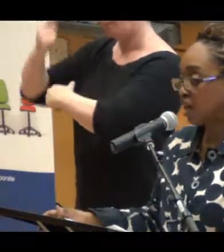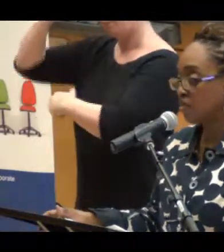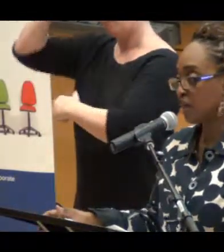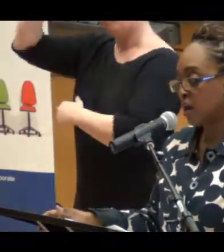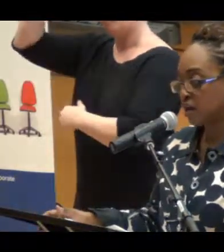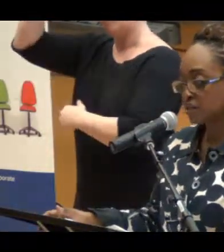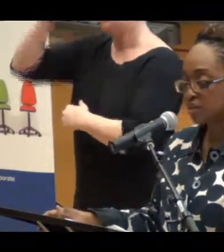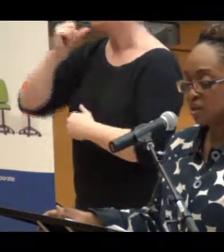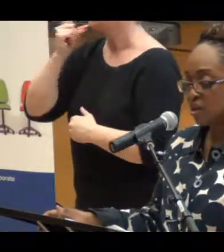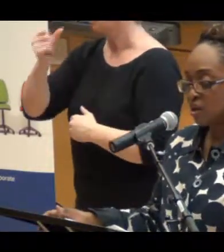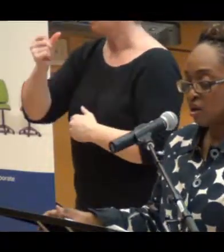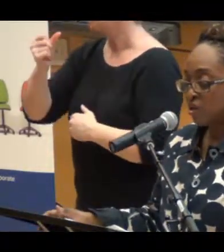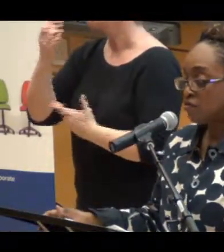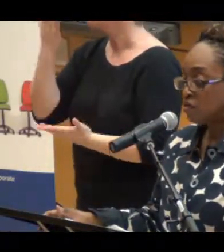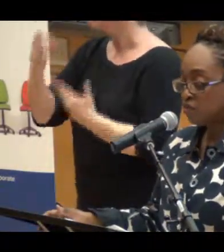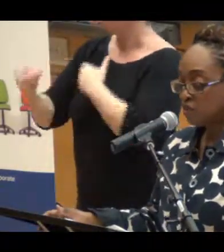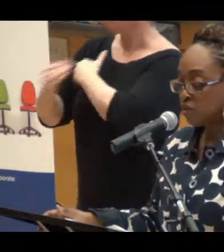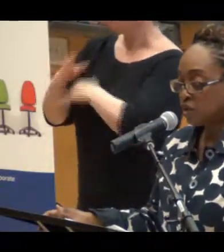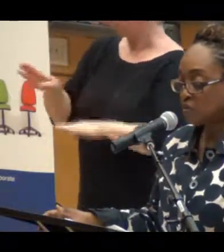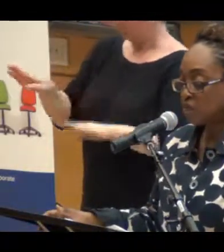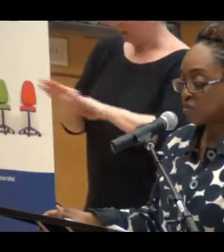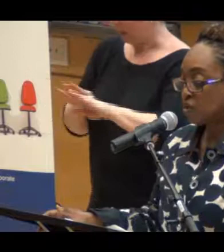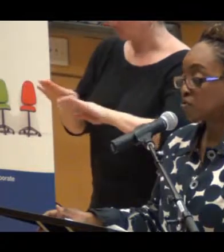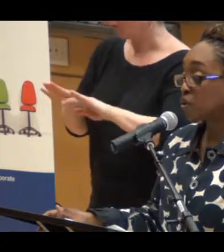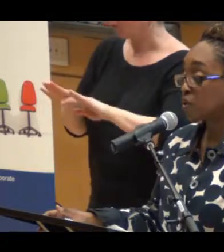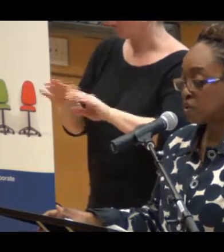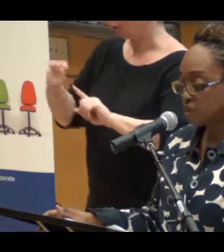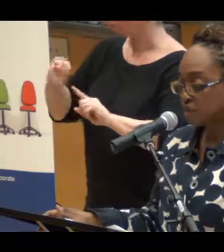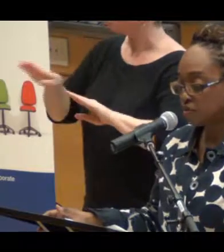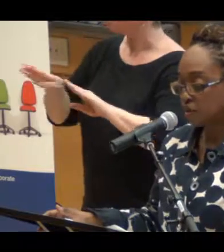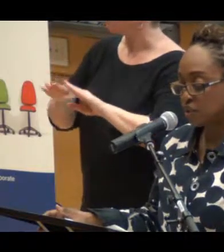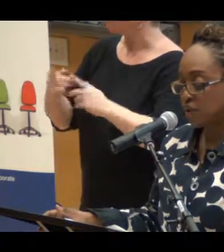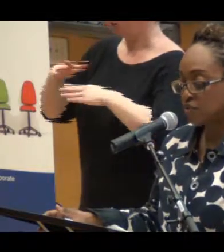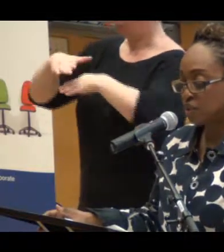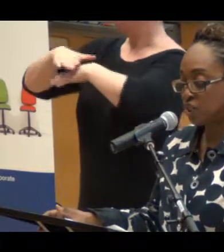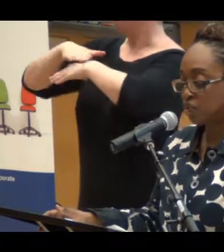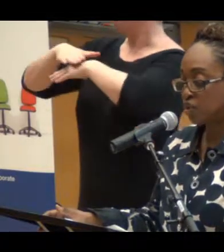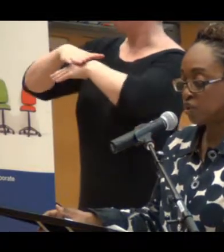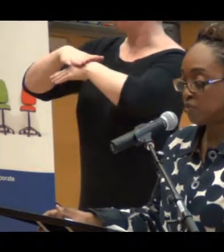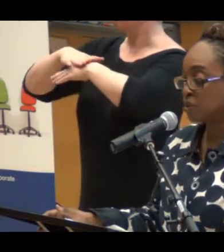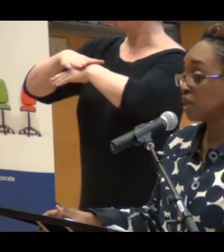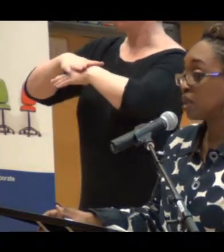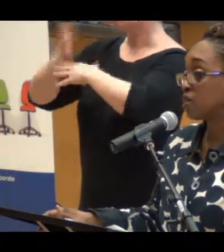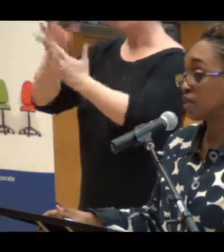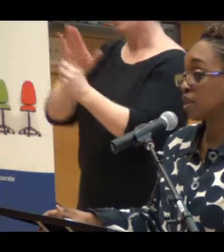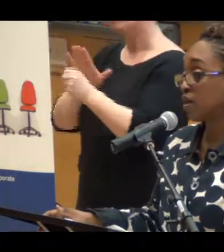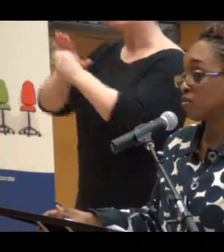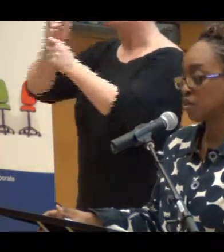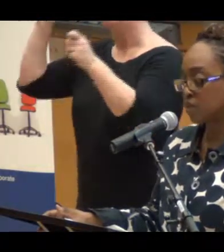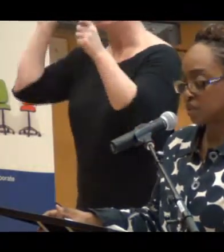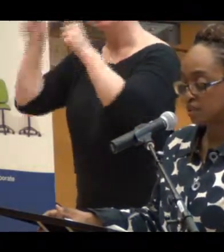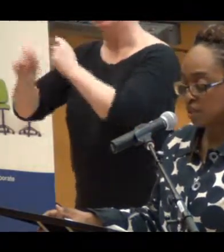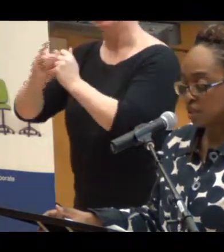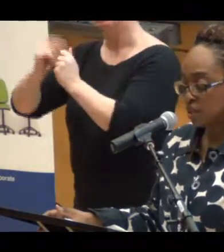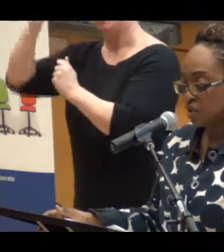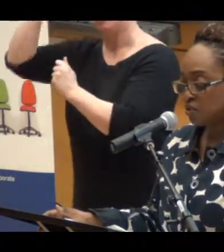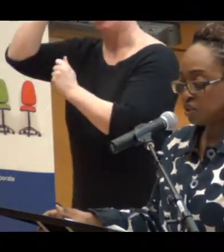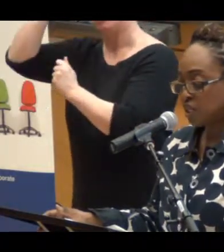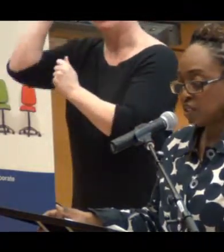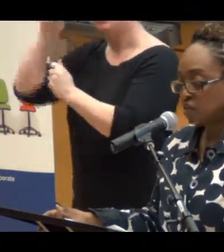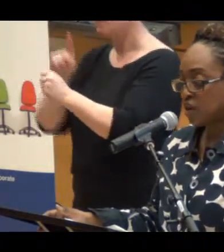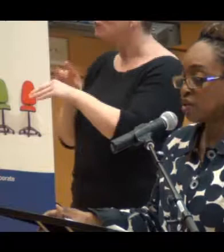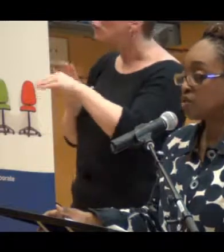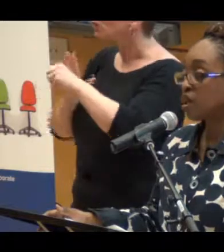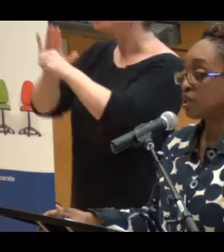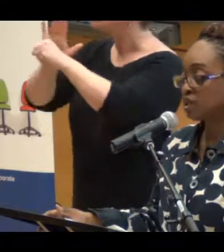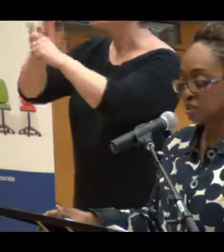change how they act. But if you really want to make the world more inclusive, you have to change how people think about that world. You have